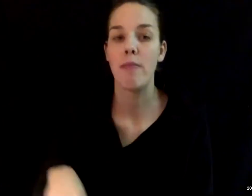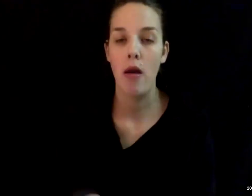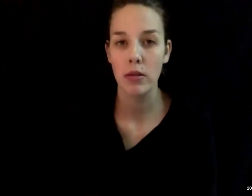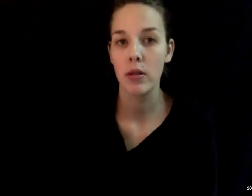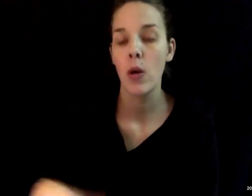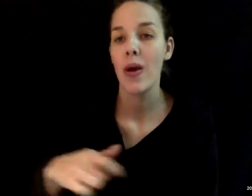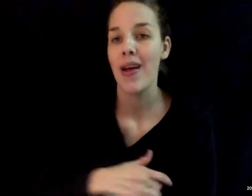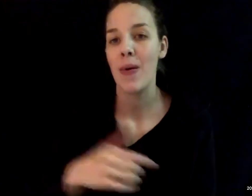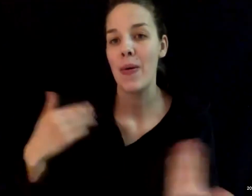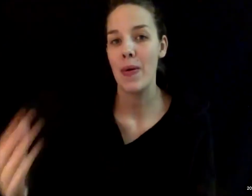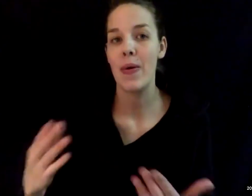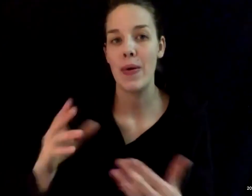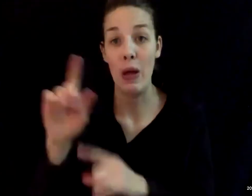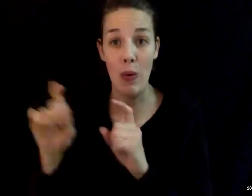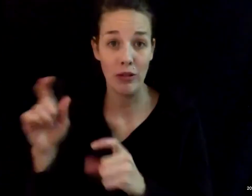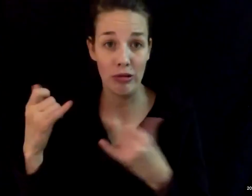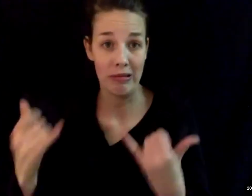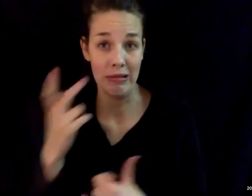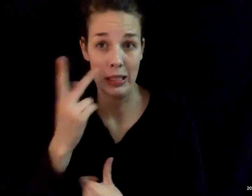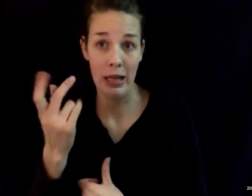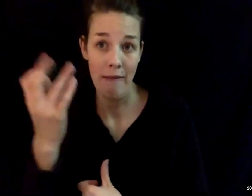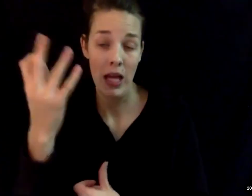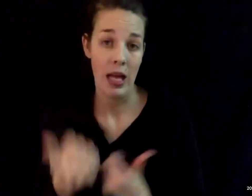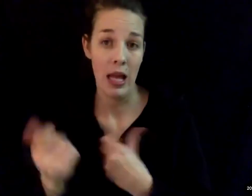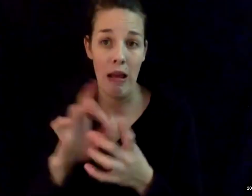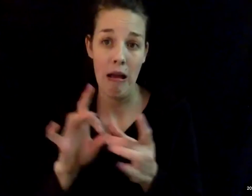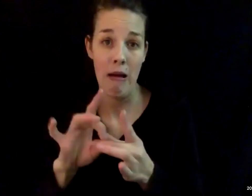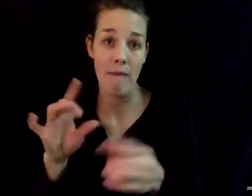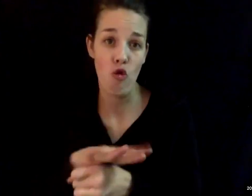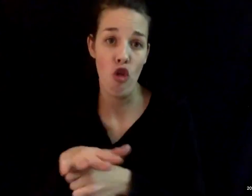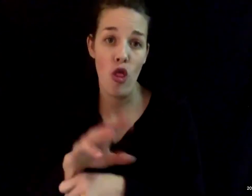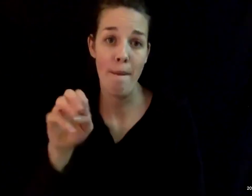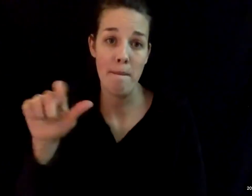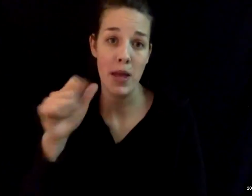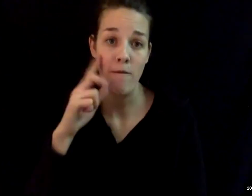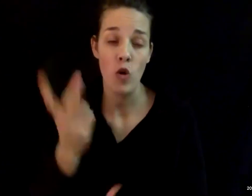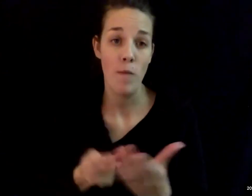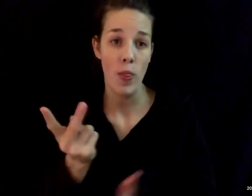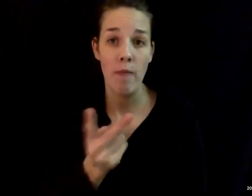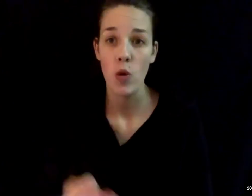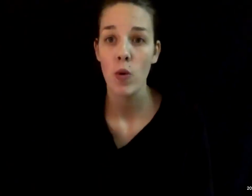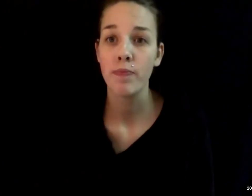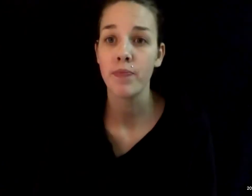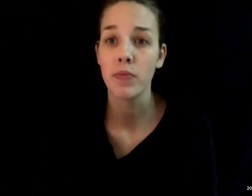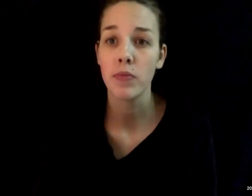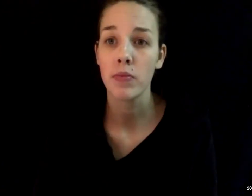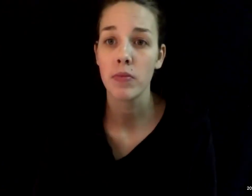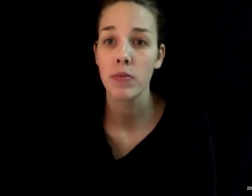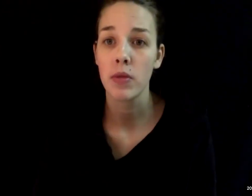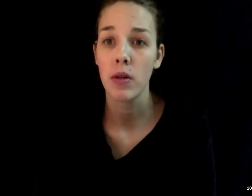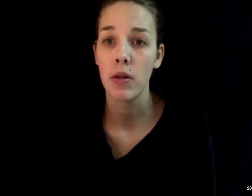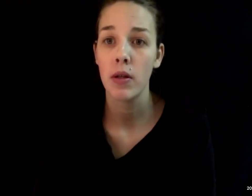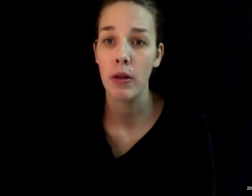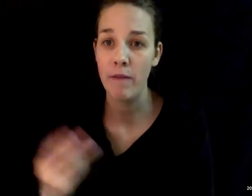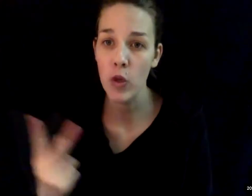We'll go ahead and go to the questions and see if there's any comments from our local media or questions for both of you. It does look like we have a couple